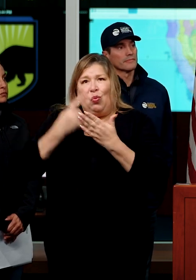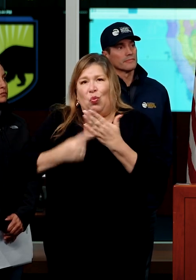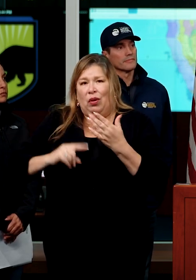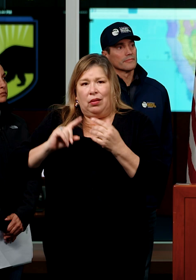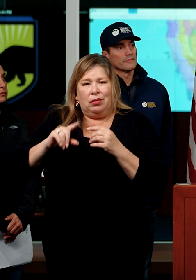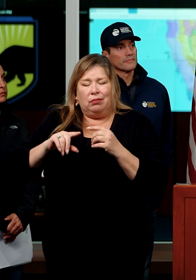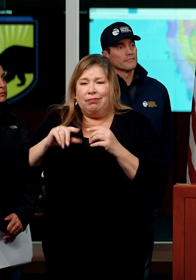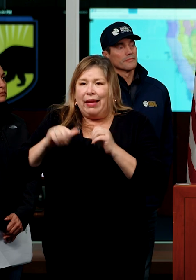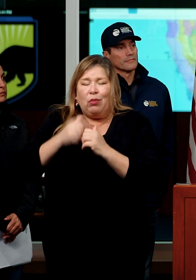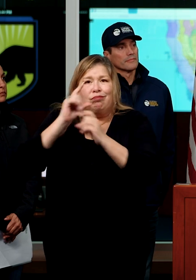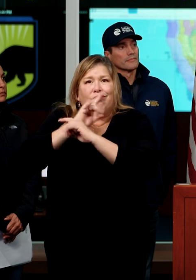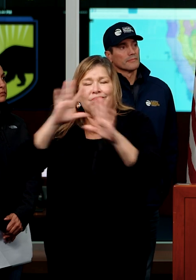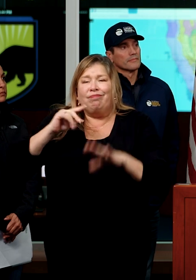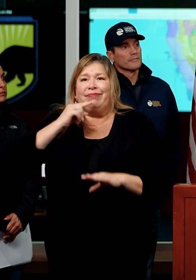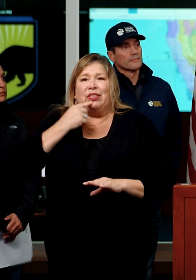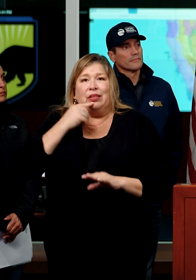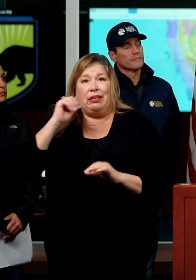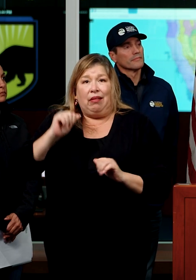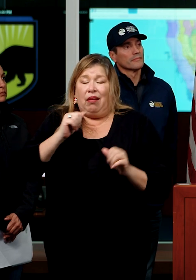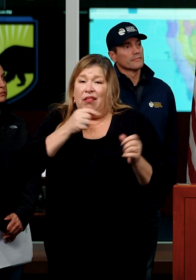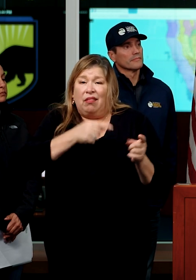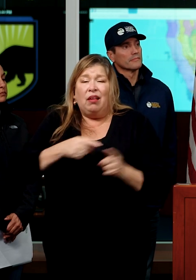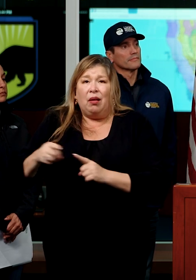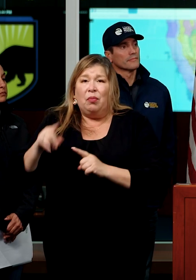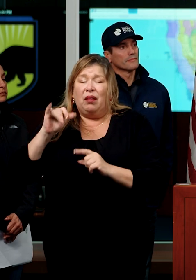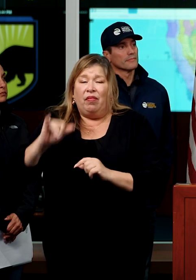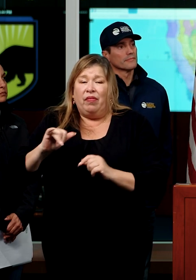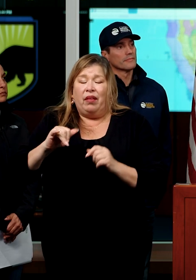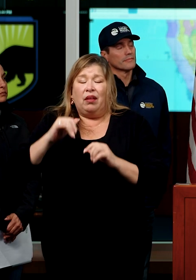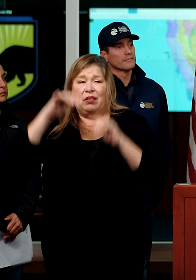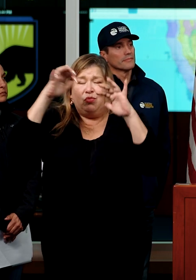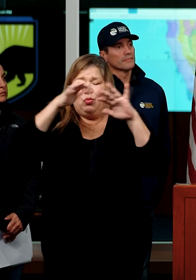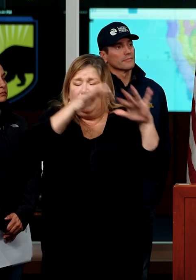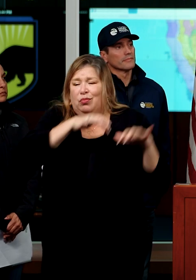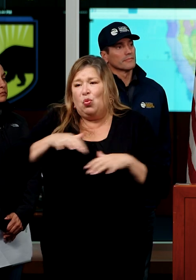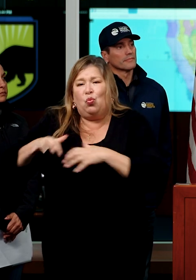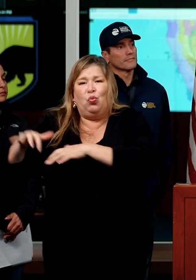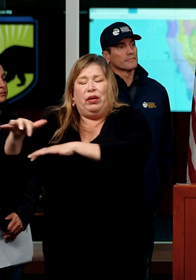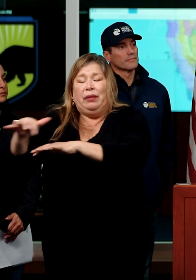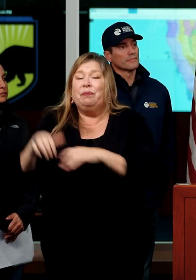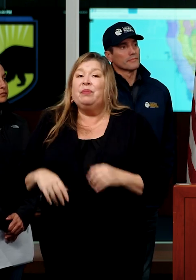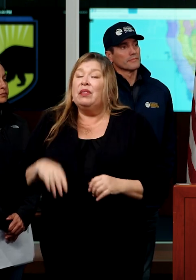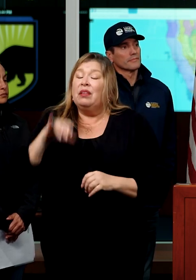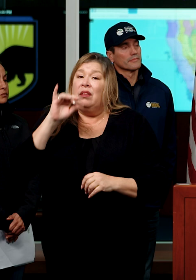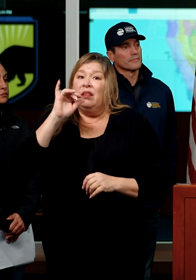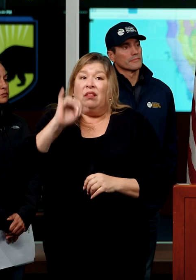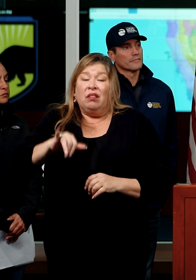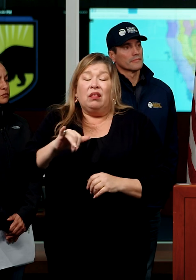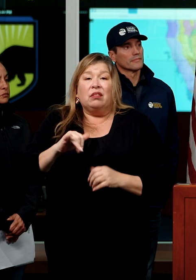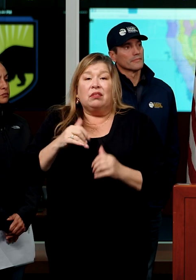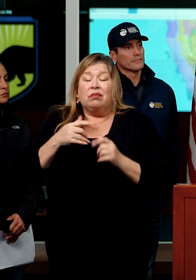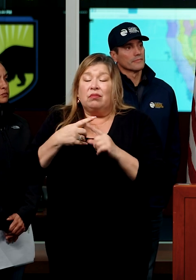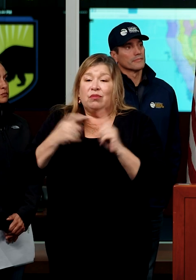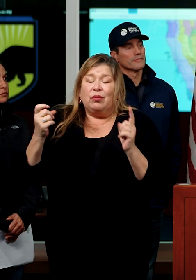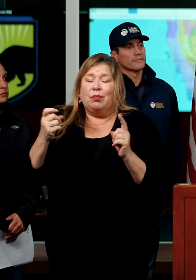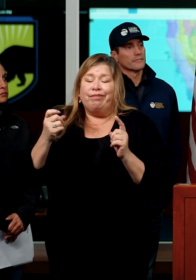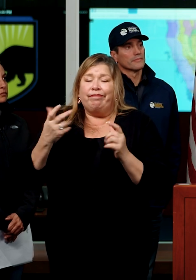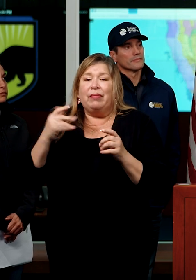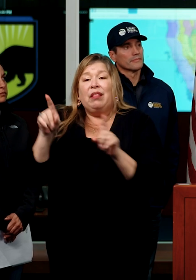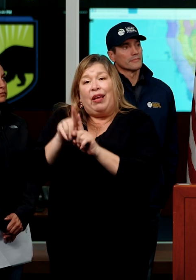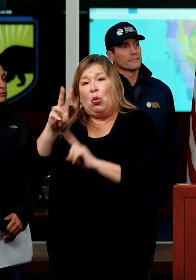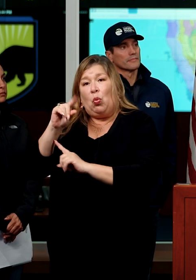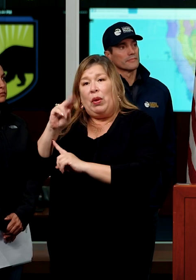acuity and the intensity, uh, of these atmospheric rivers. But I think part of that acute intensity has led as, uh, Wade said to,